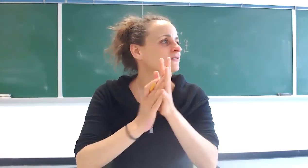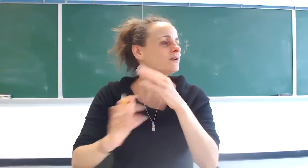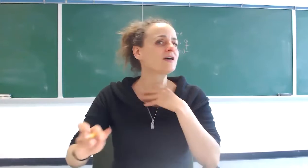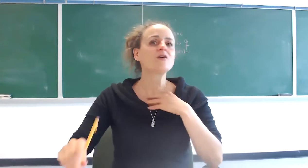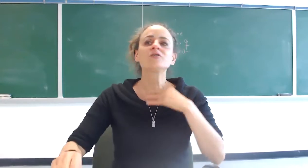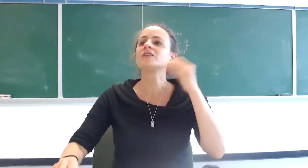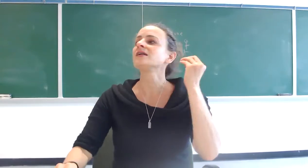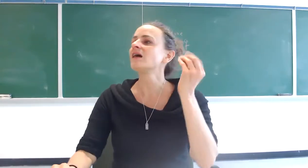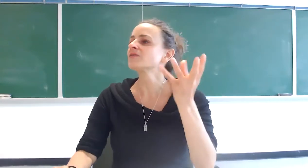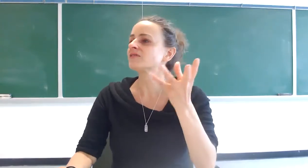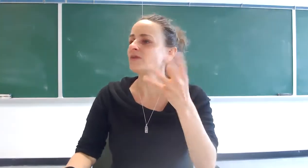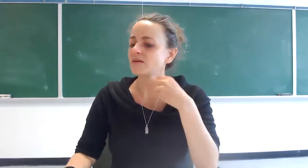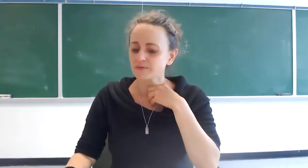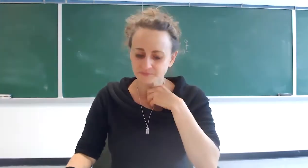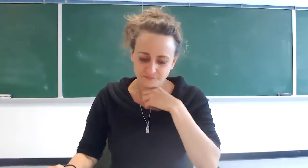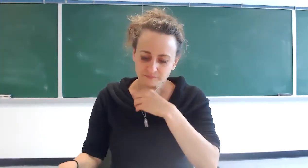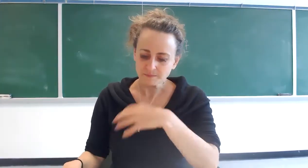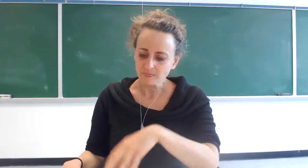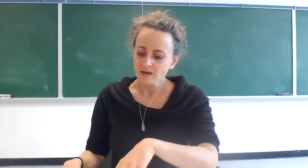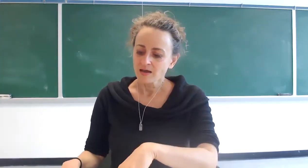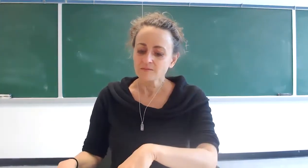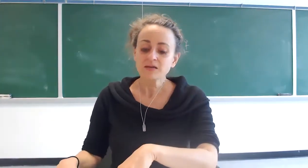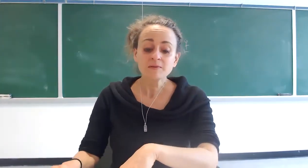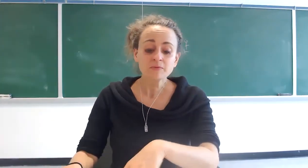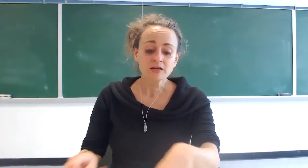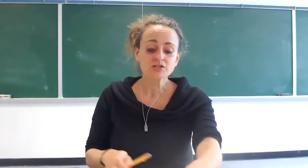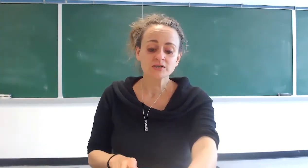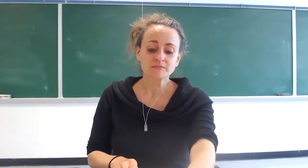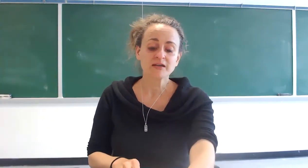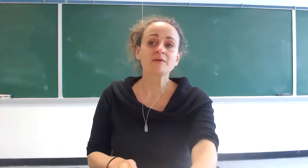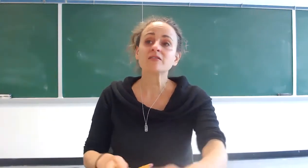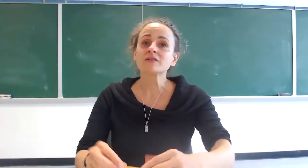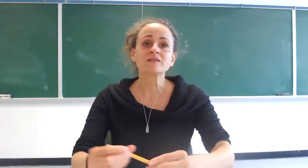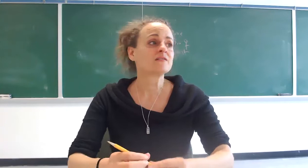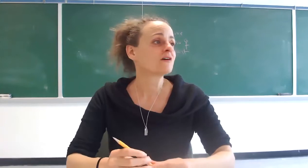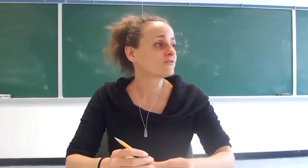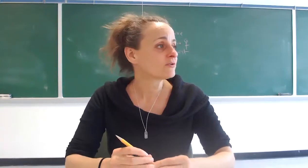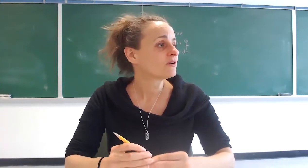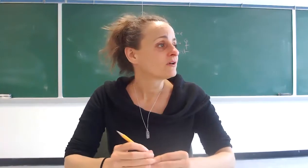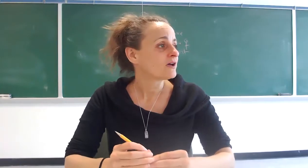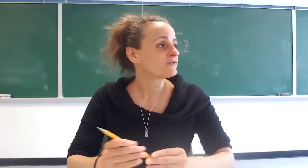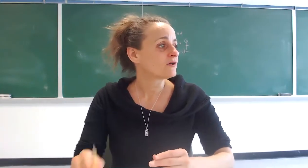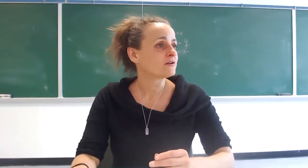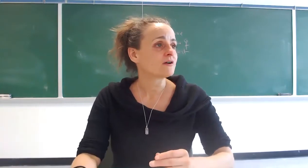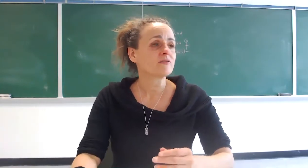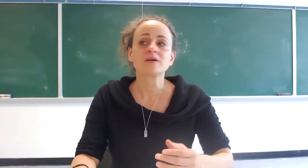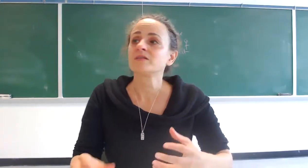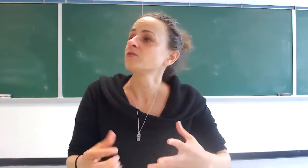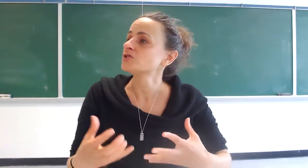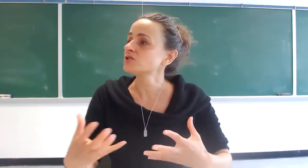right how could he allow this to happen and many people actually became atheists after after the holocaust because it was just